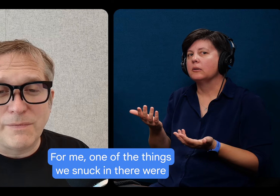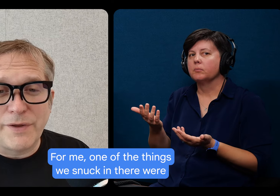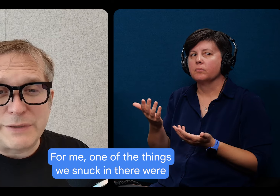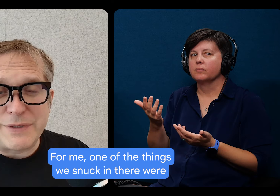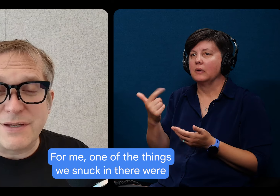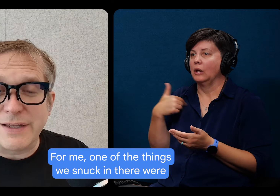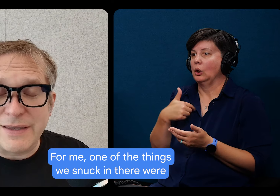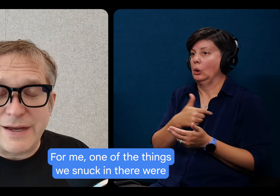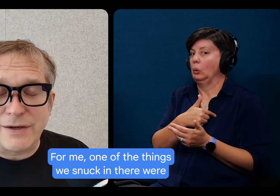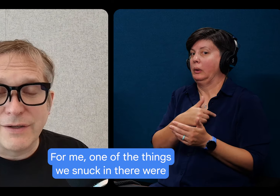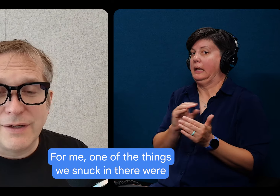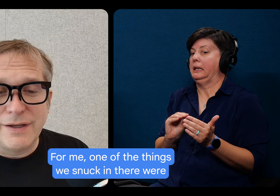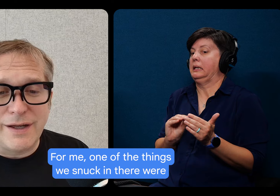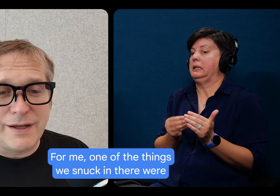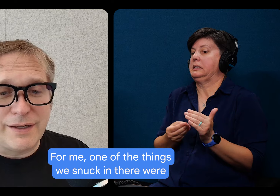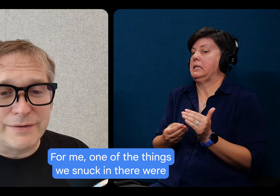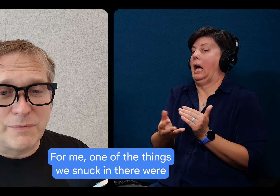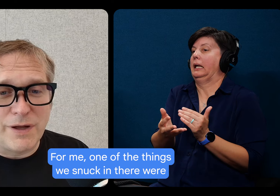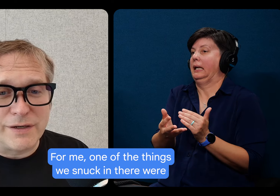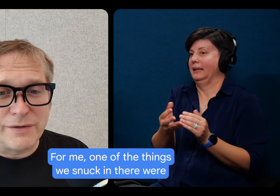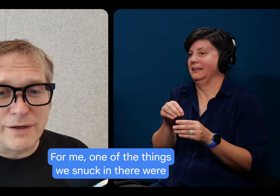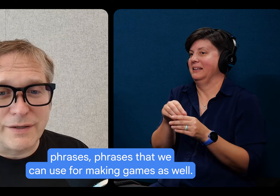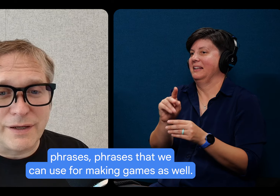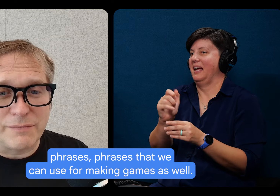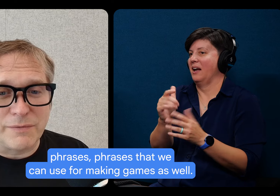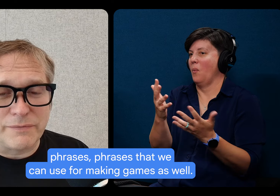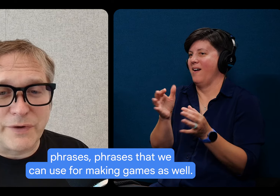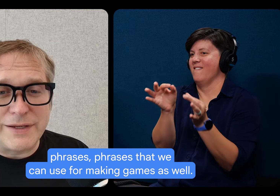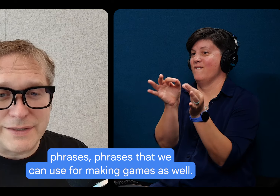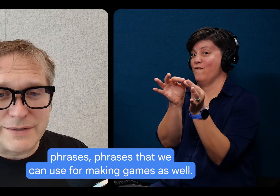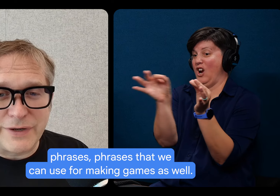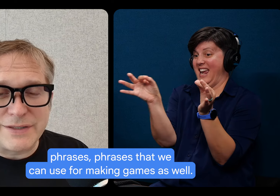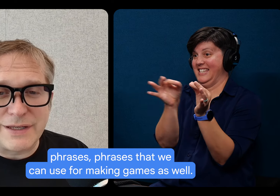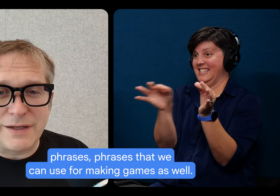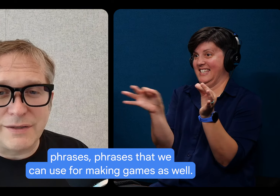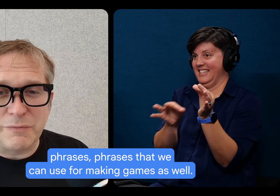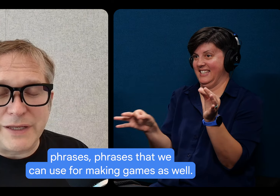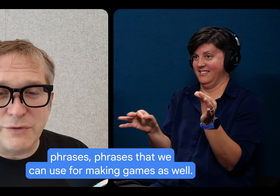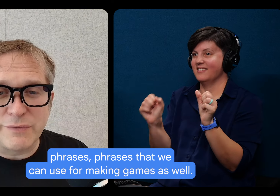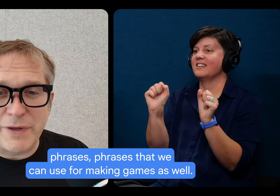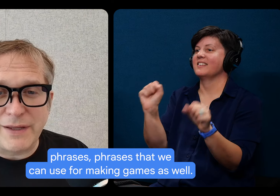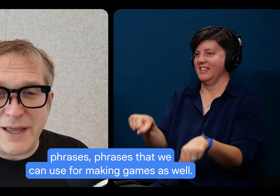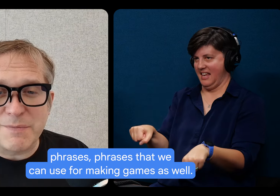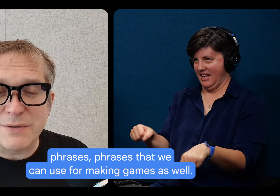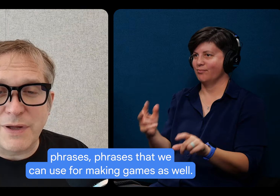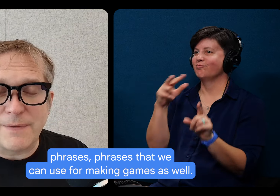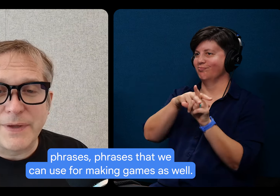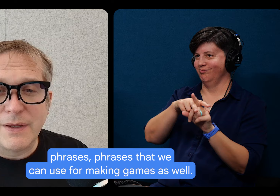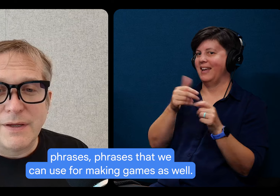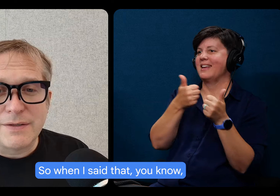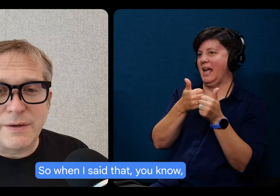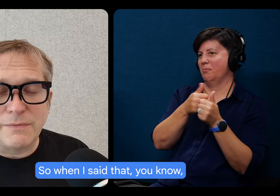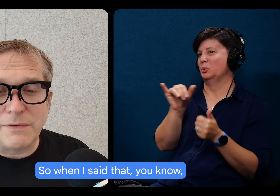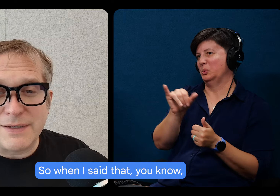um, one of the things we snuck in there, uh, were, uh, phrases, phrases that, uh, we can use for making games as well.